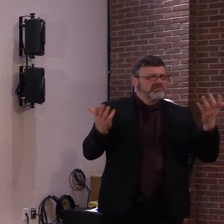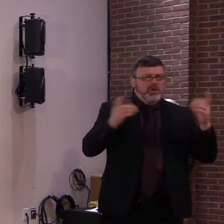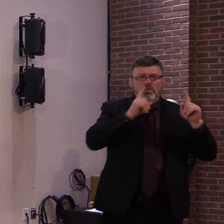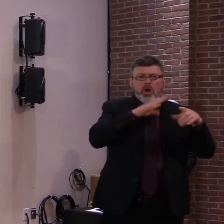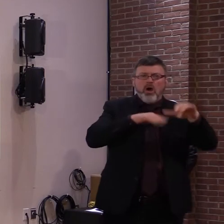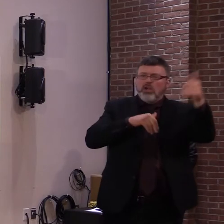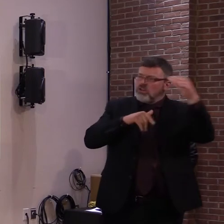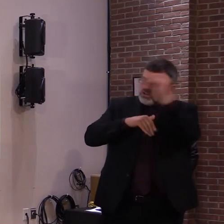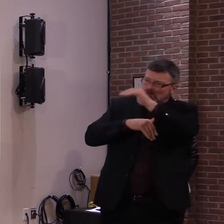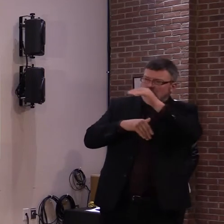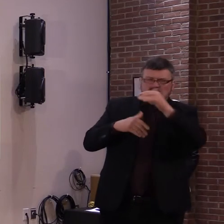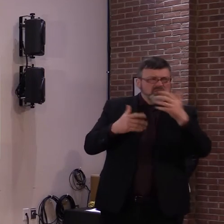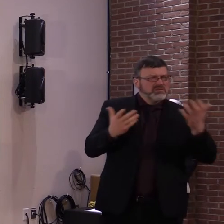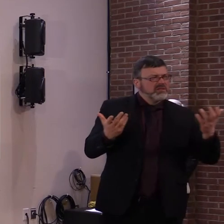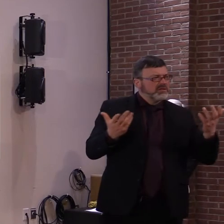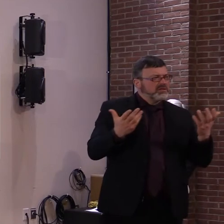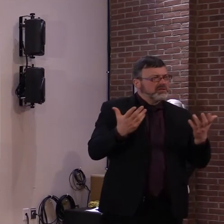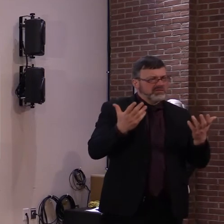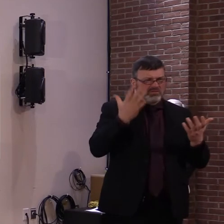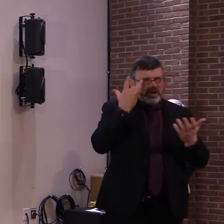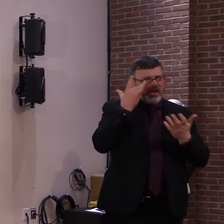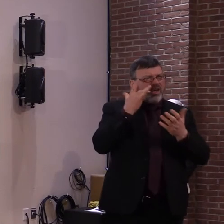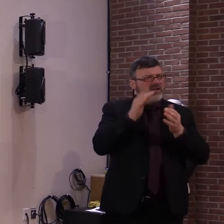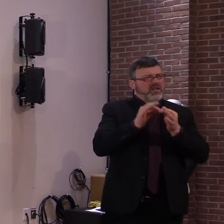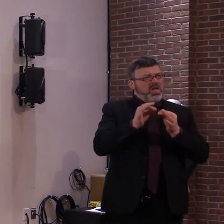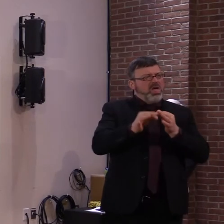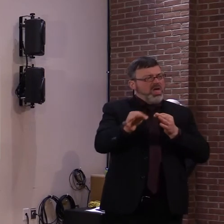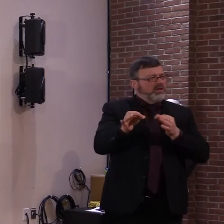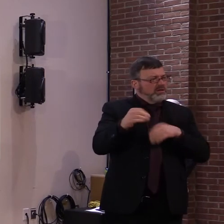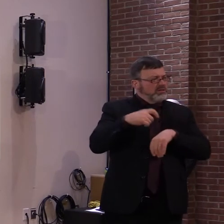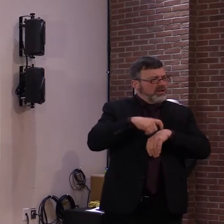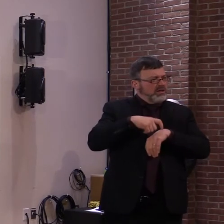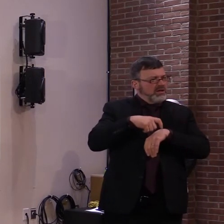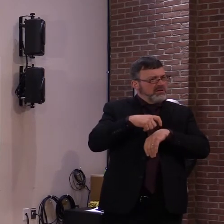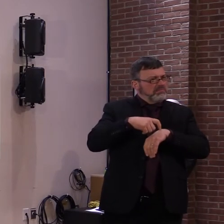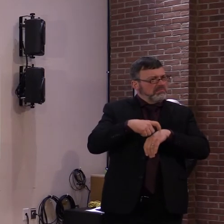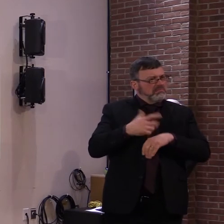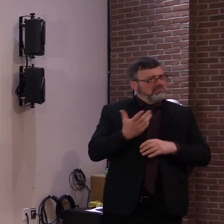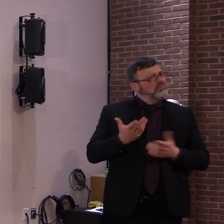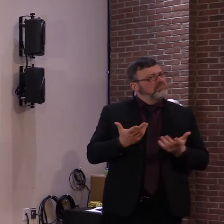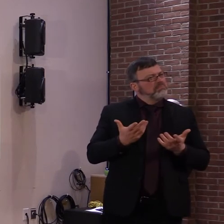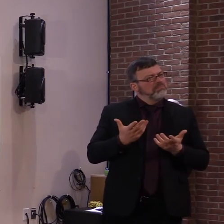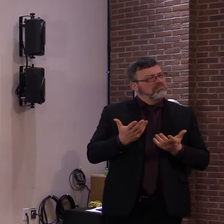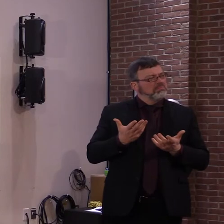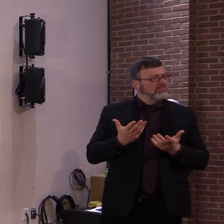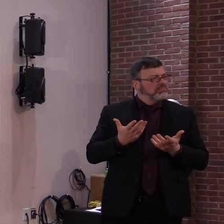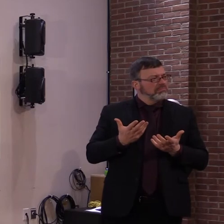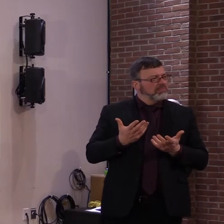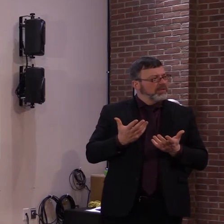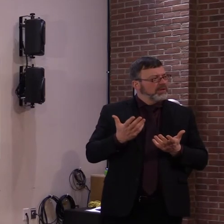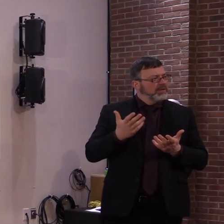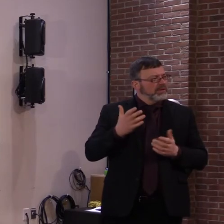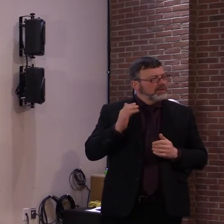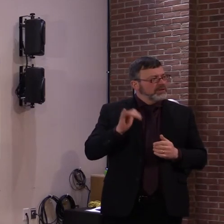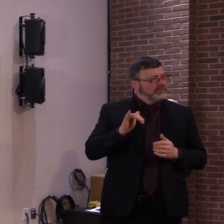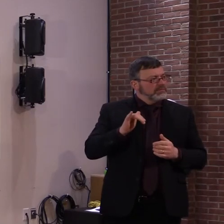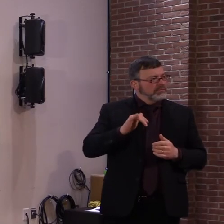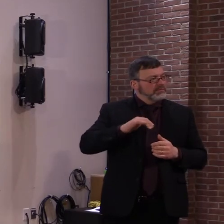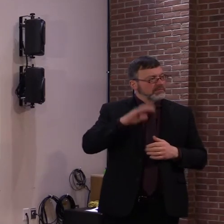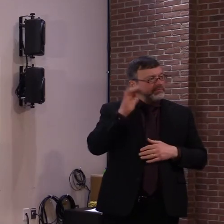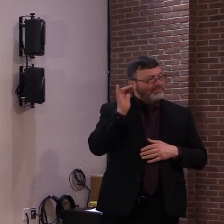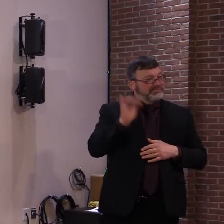problems and everything. And so is there anything you can do as governor to restore transparency and help Vermonters learn